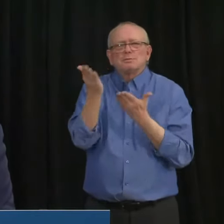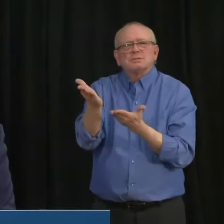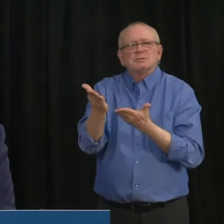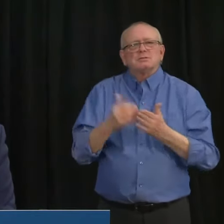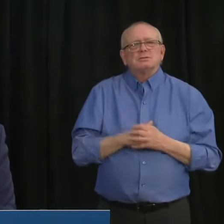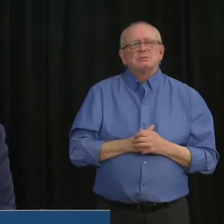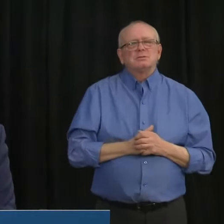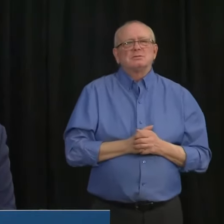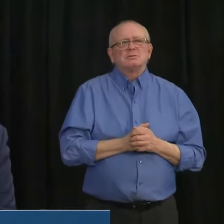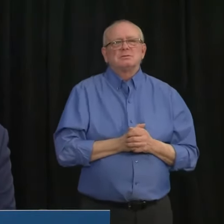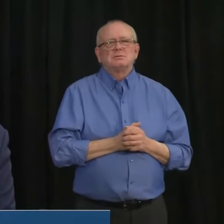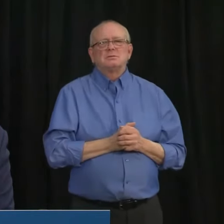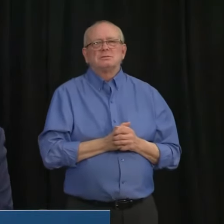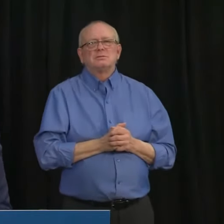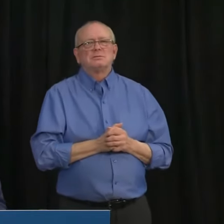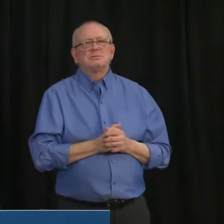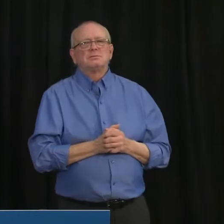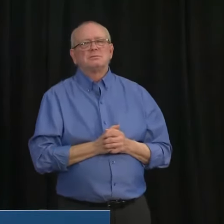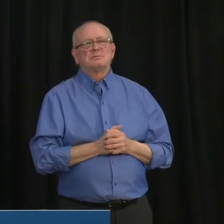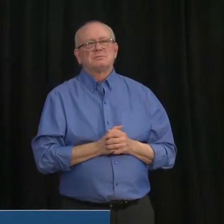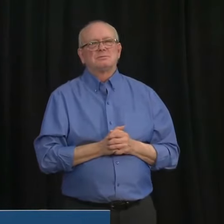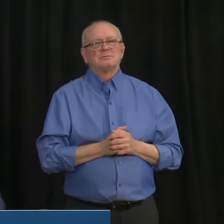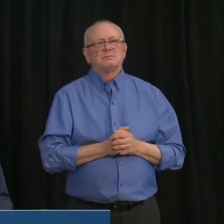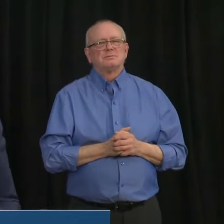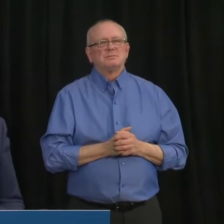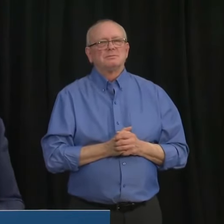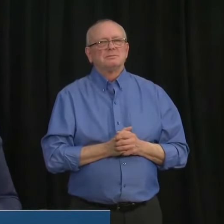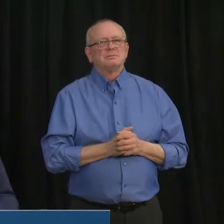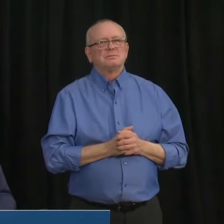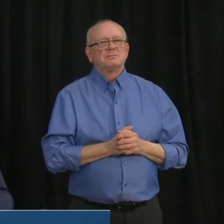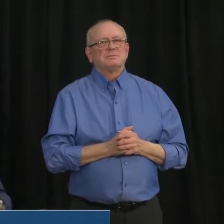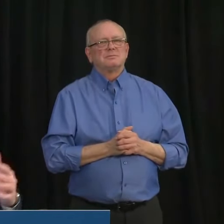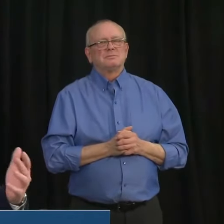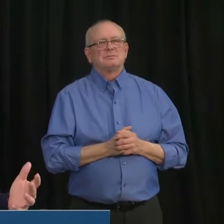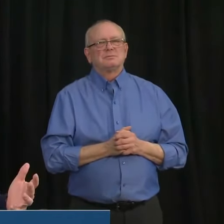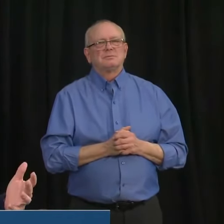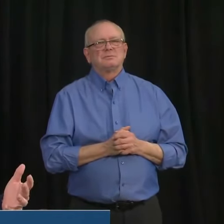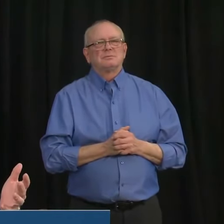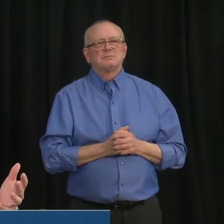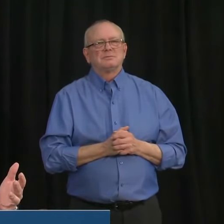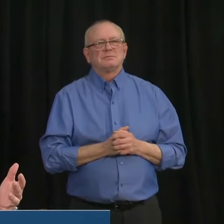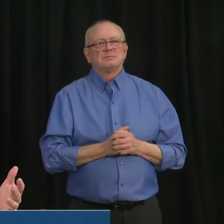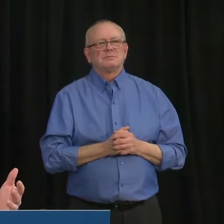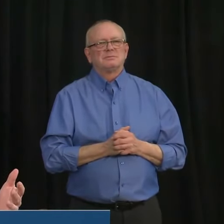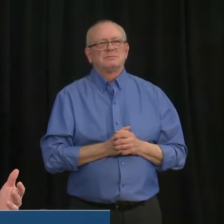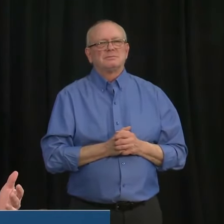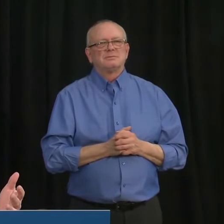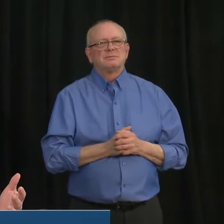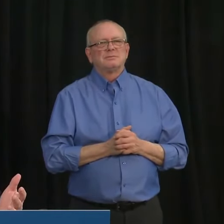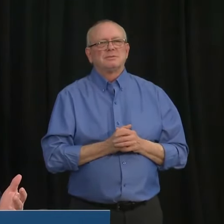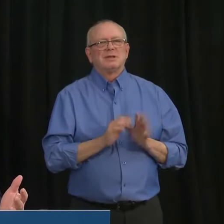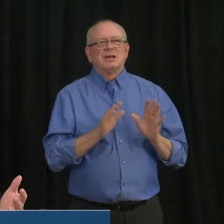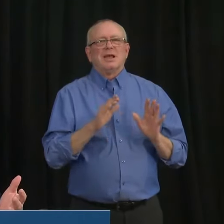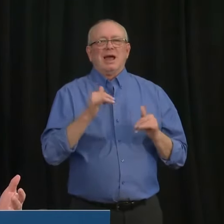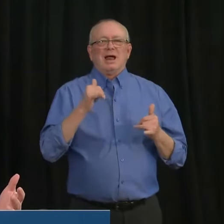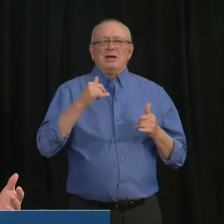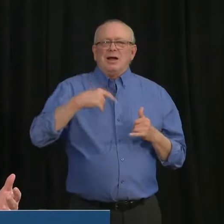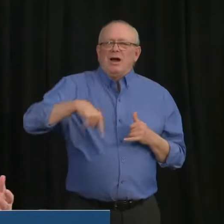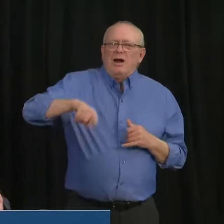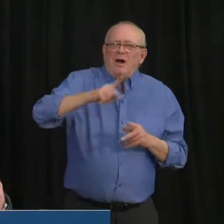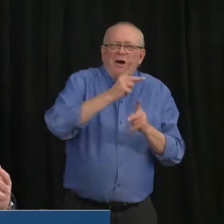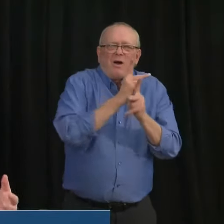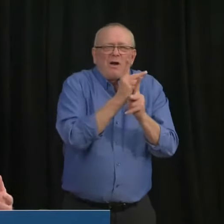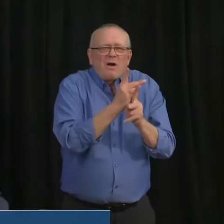So, thank you. Um, first of all, no, uh, we've been very careful to say that, uh,